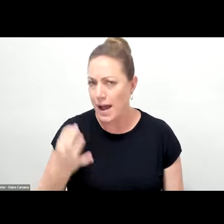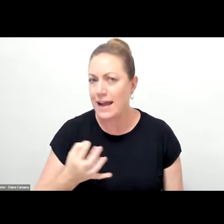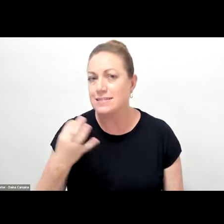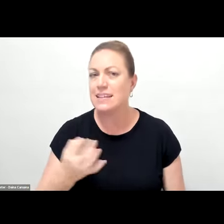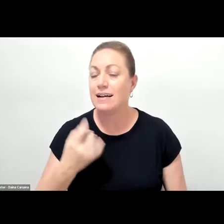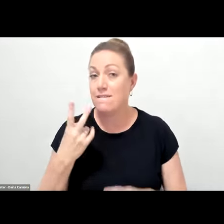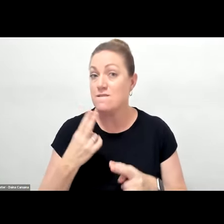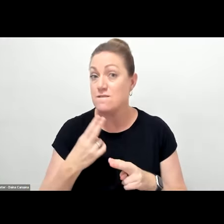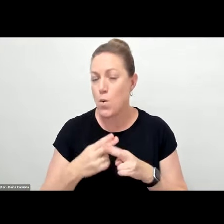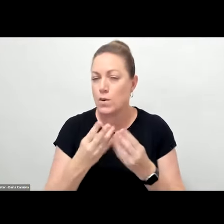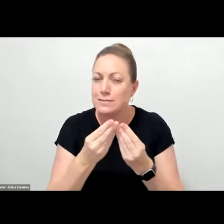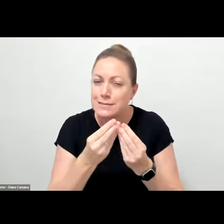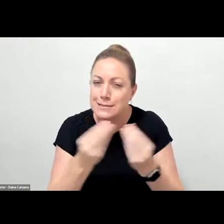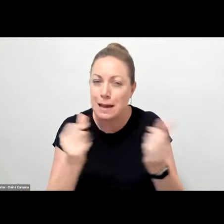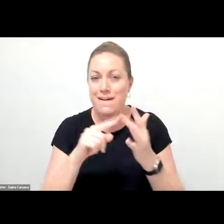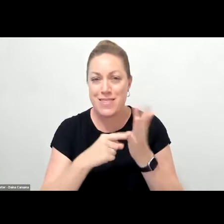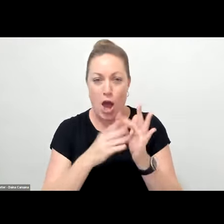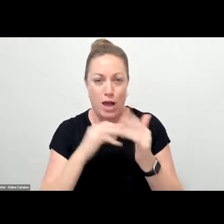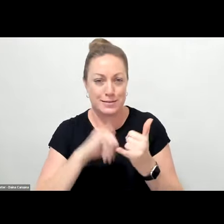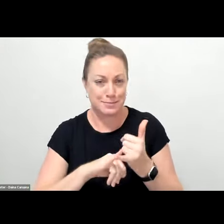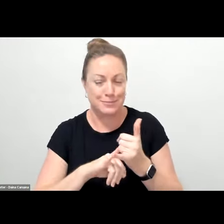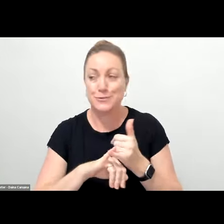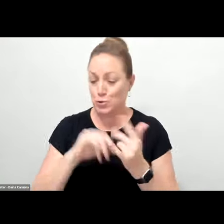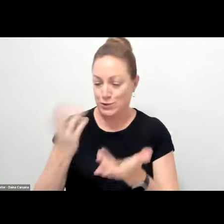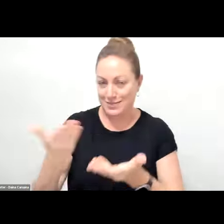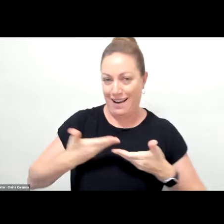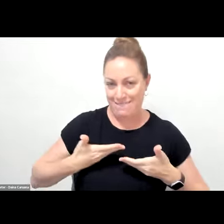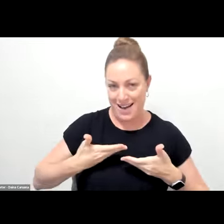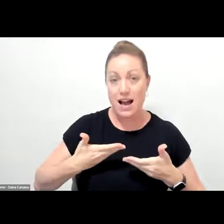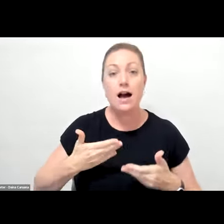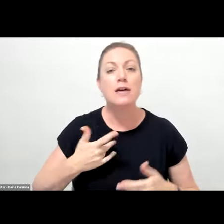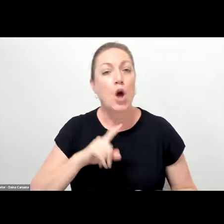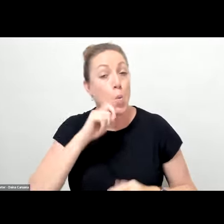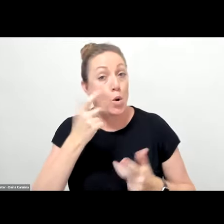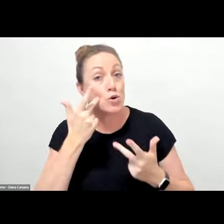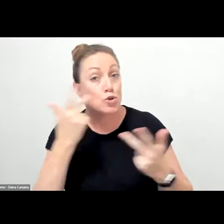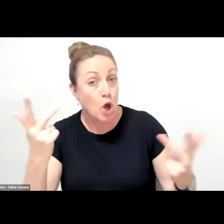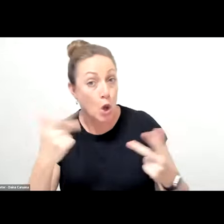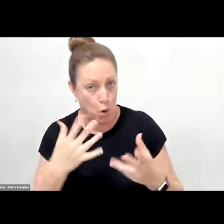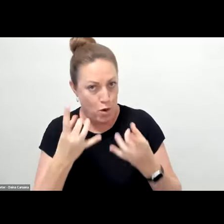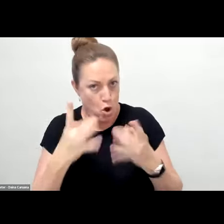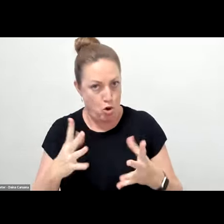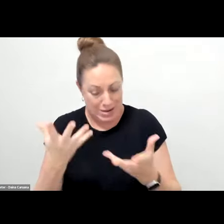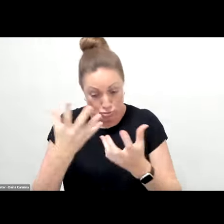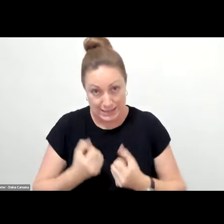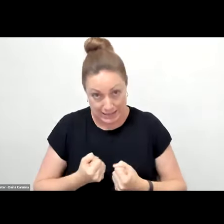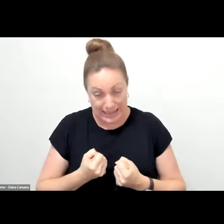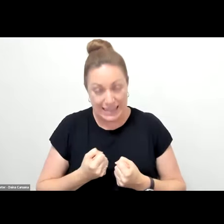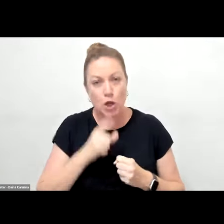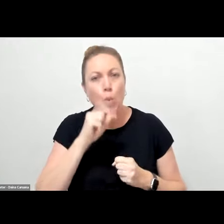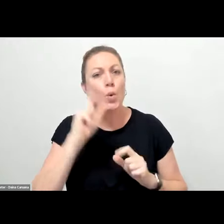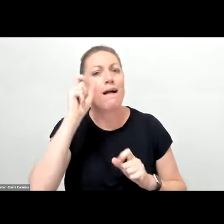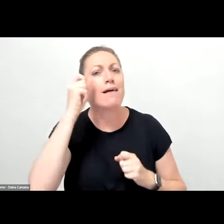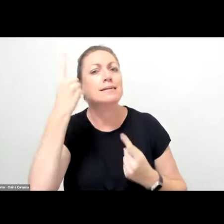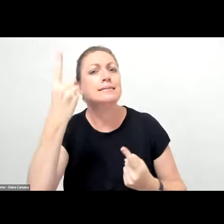still waiting for some of the items to be delivered to us. So we're going to show you what we have received so far. So you can get a concept, an